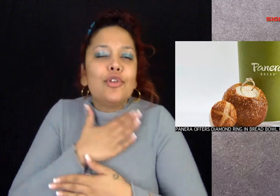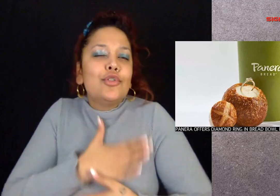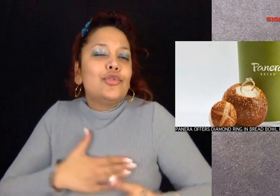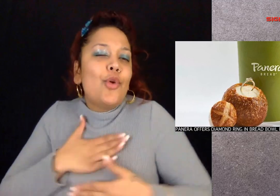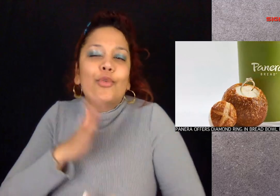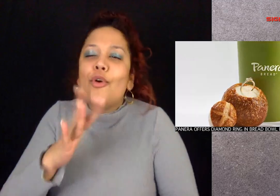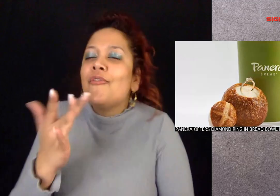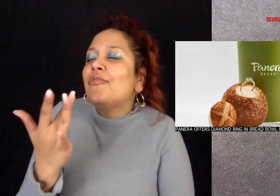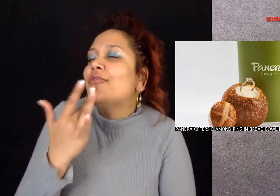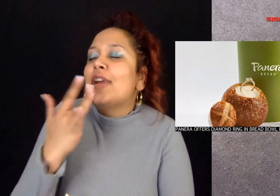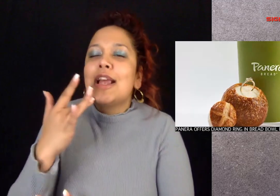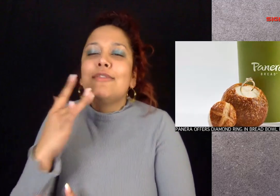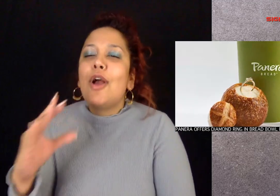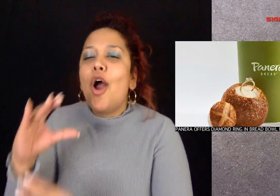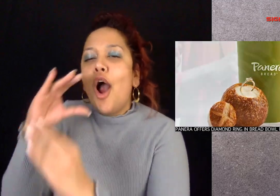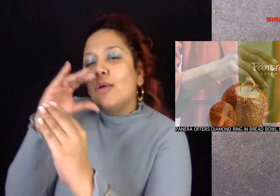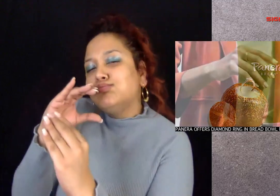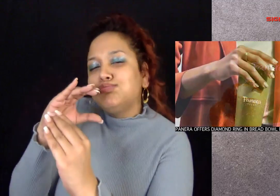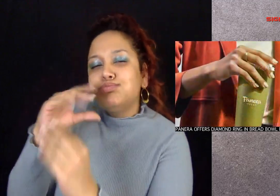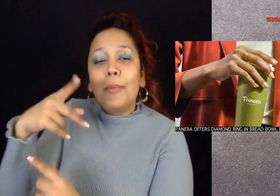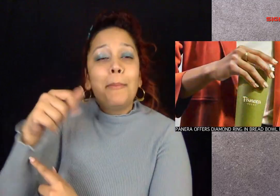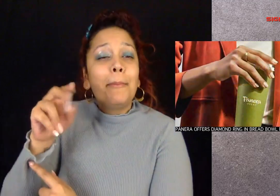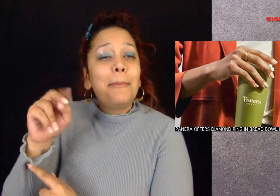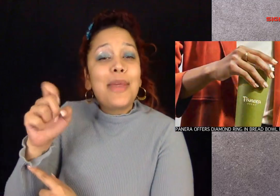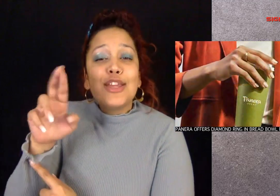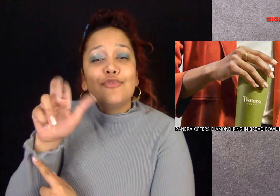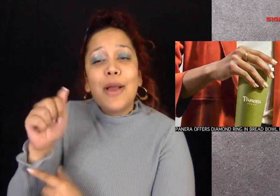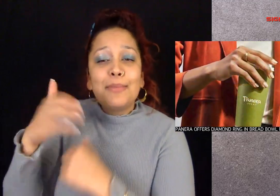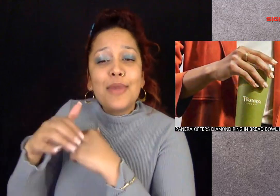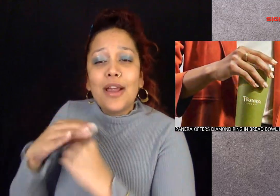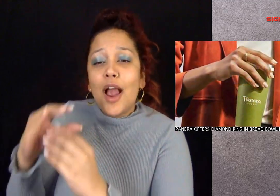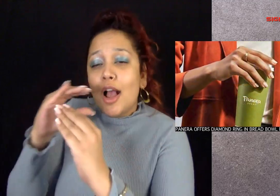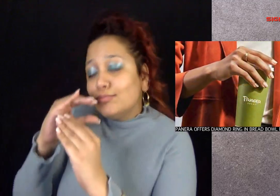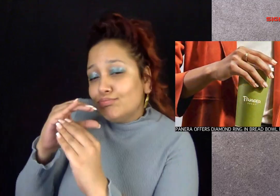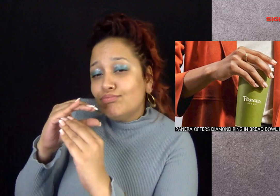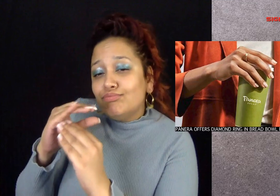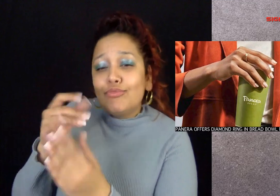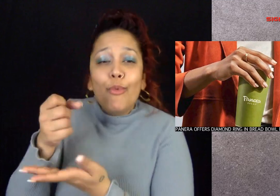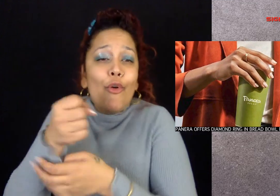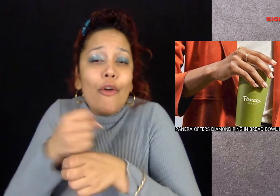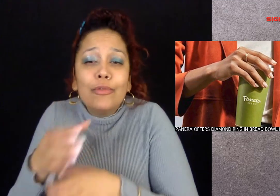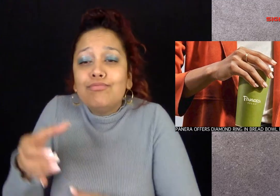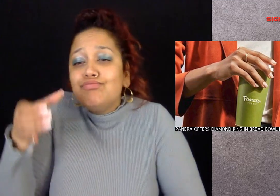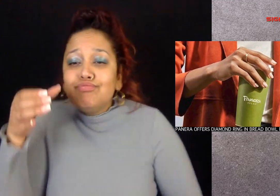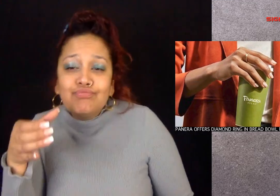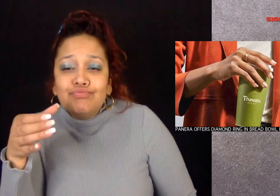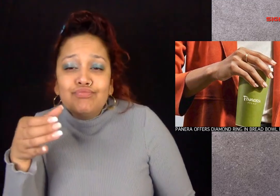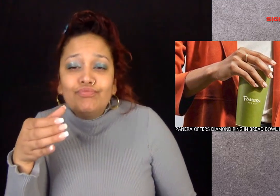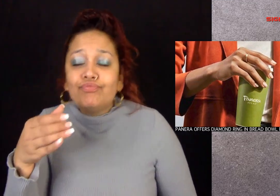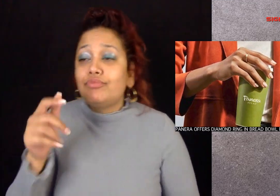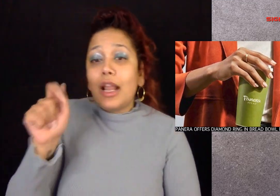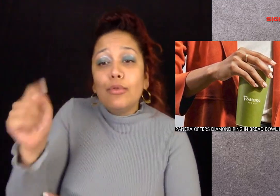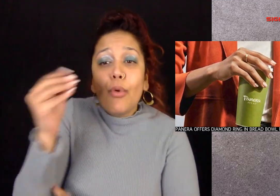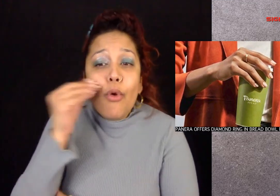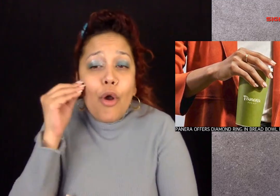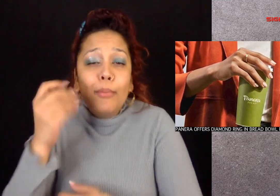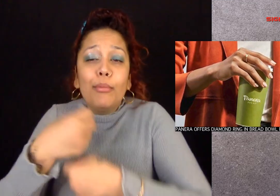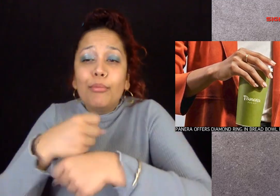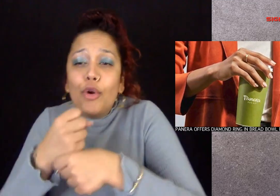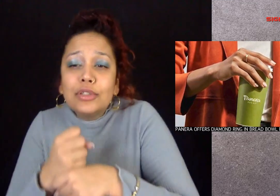To enter, share a picture of yourself enjoying your favorite Panera Bread Cafe or Panera Bread at home